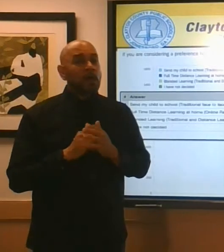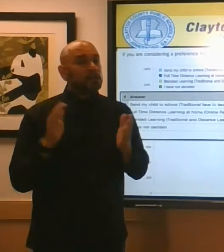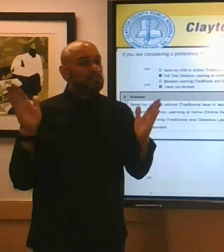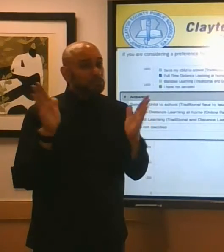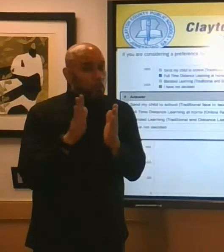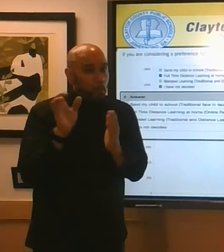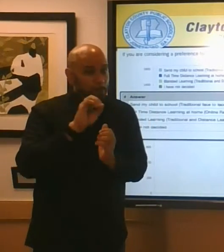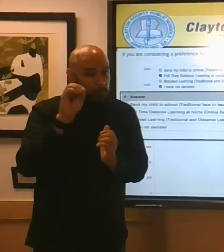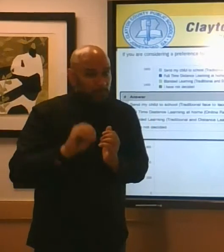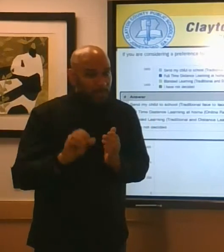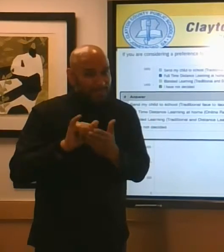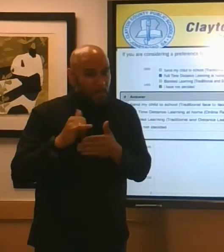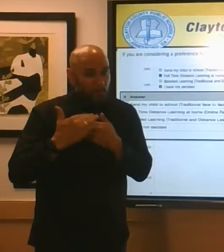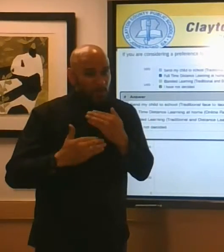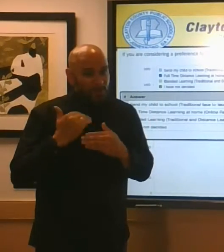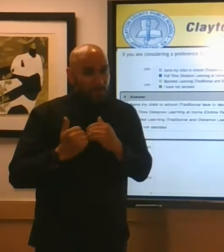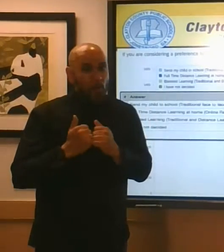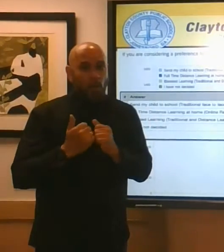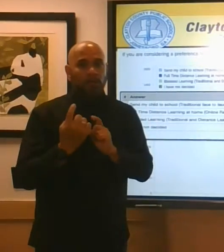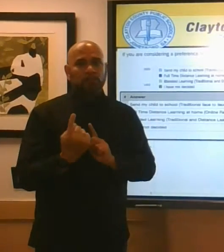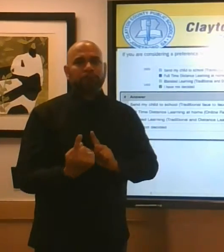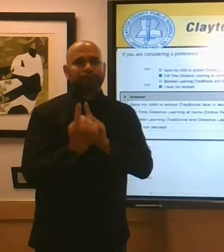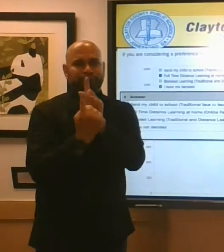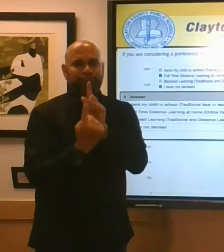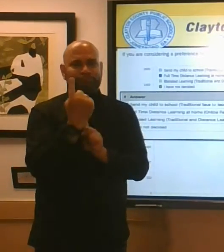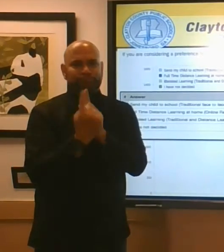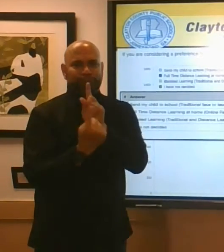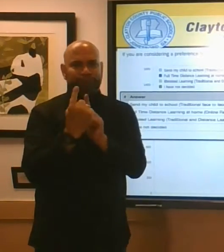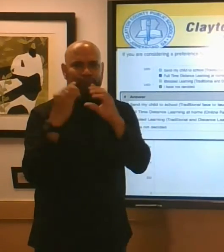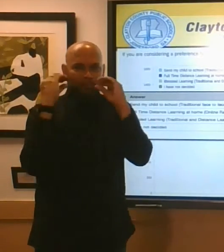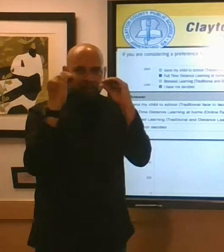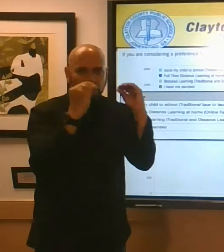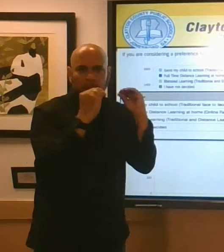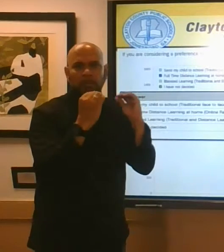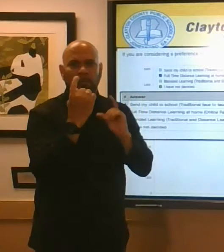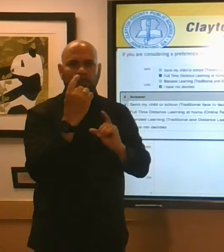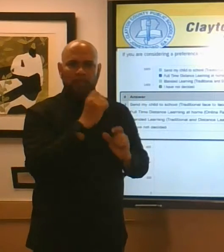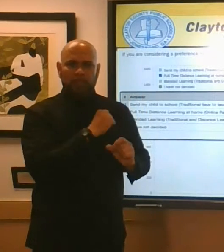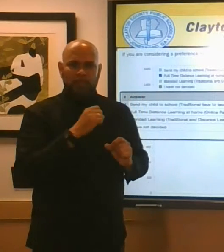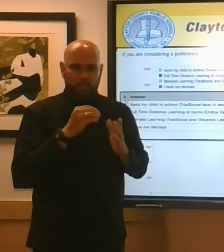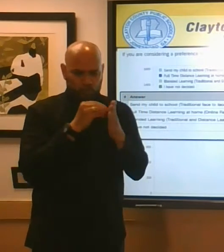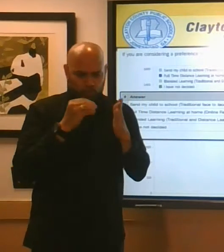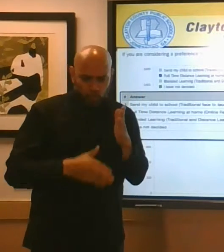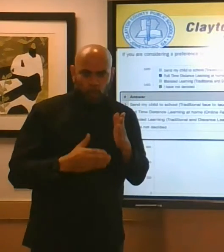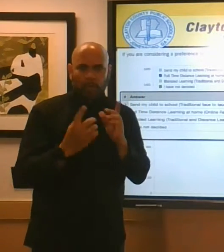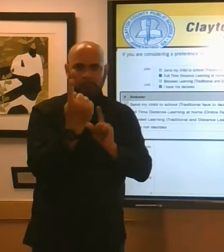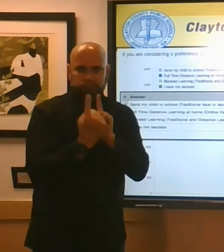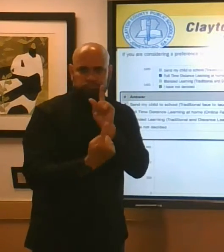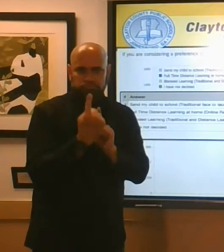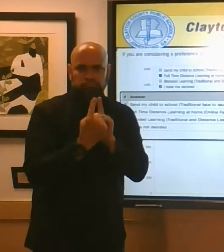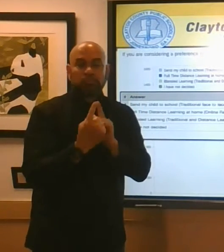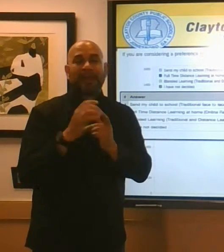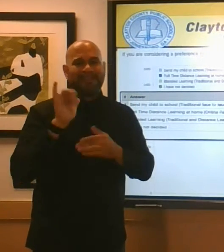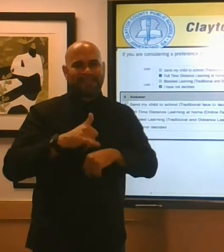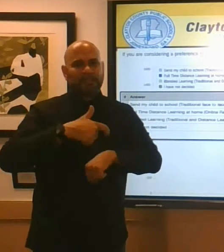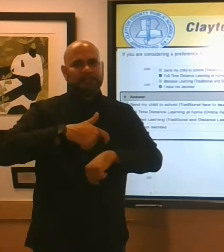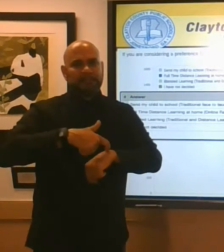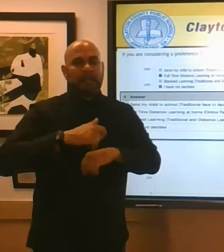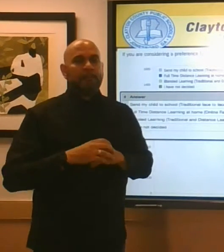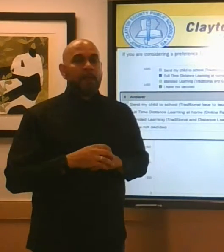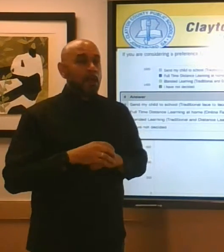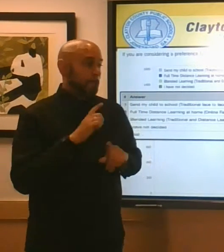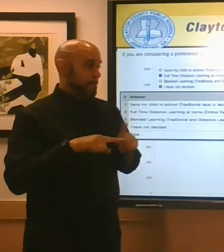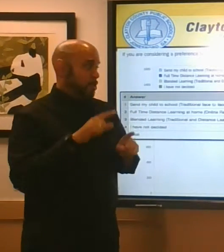that were comfortable with face-to-face instruction at the time of this survey but you can see roughly